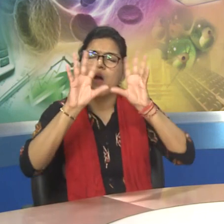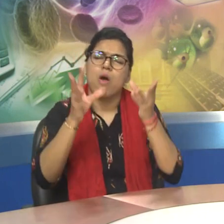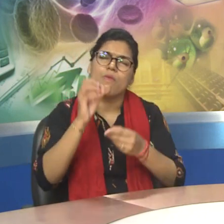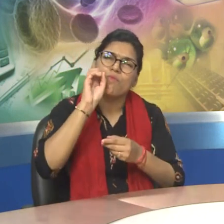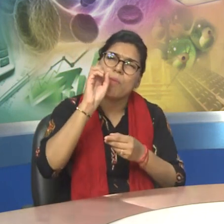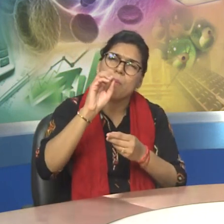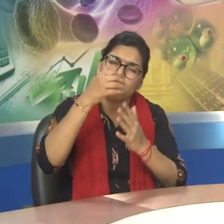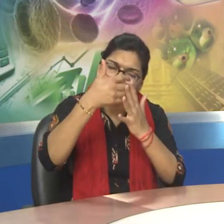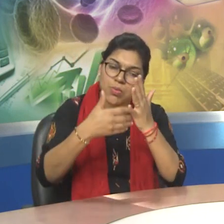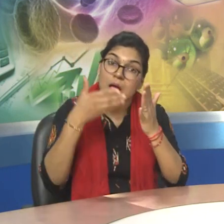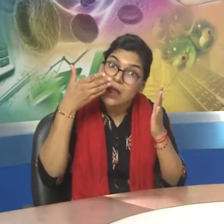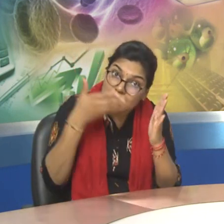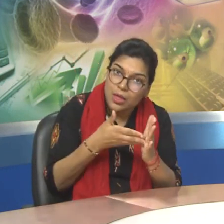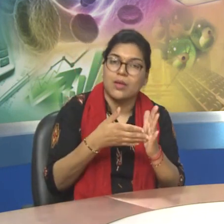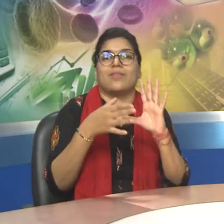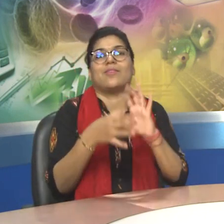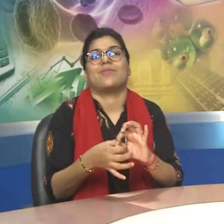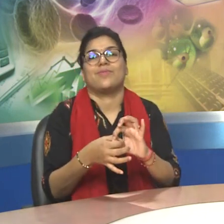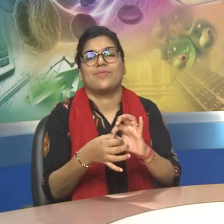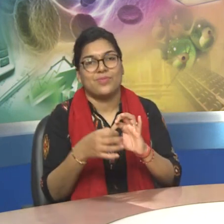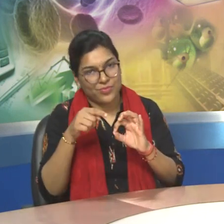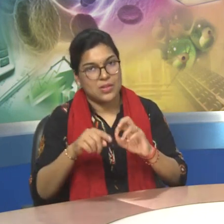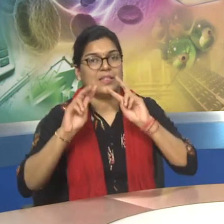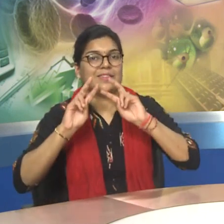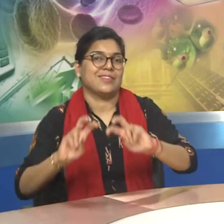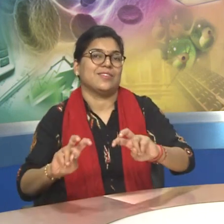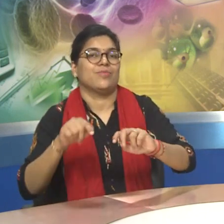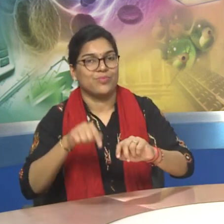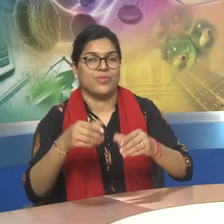Issue No. 1 with pages 1 to 86.